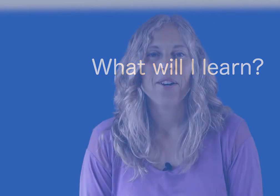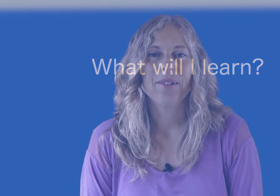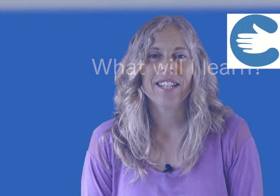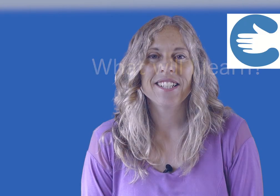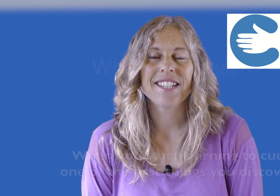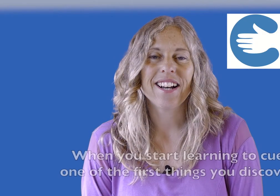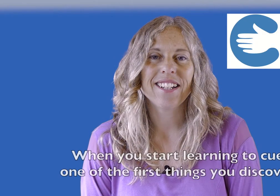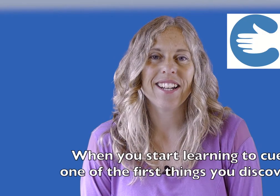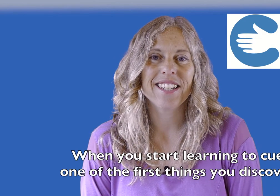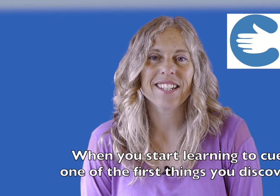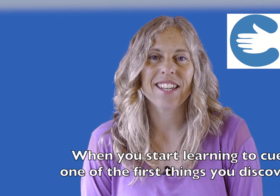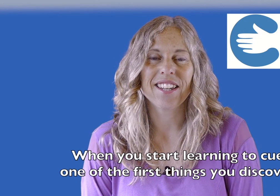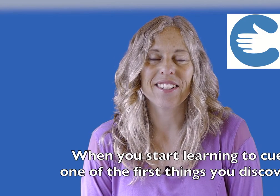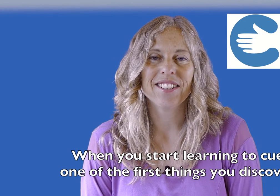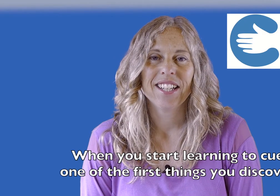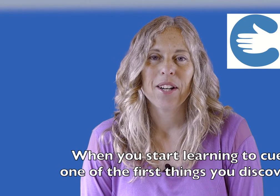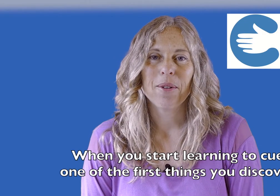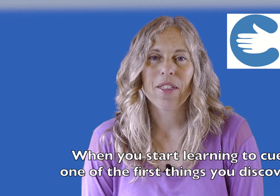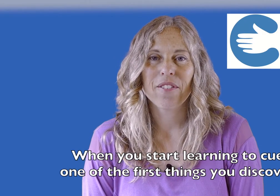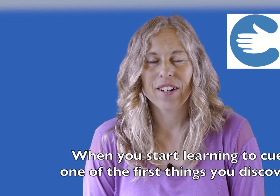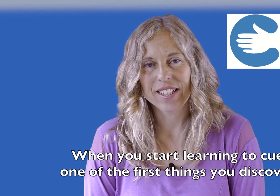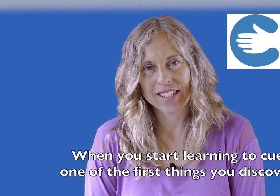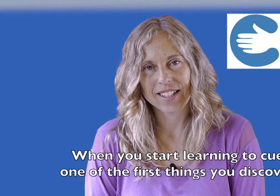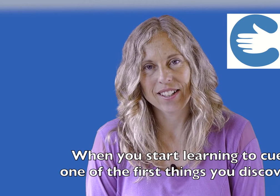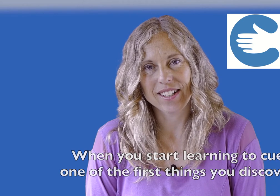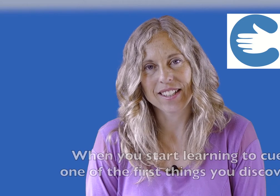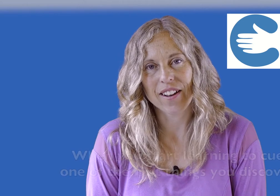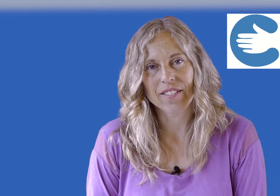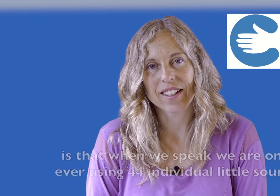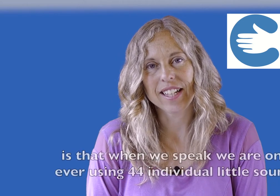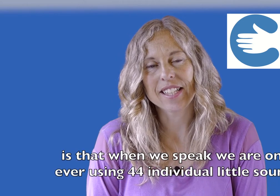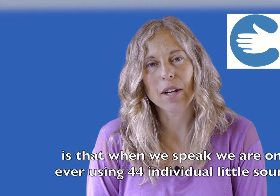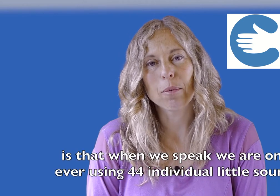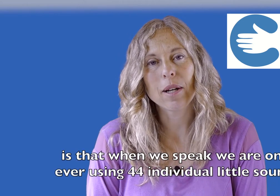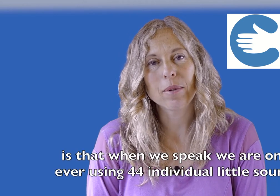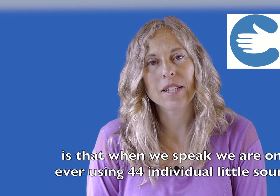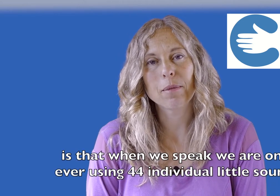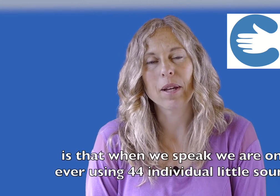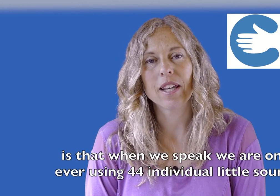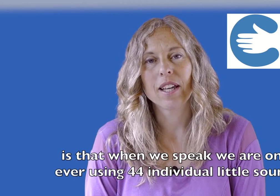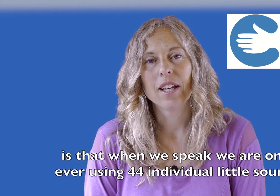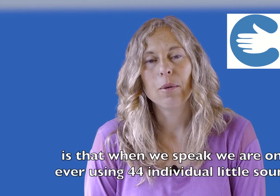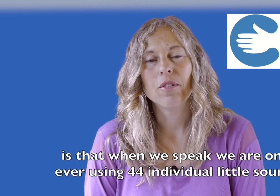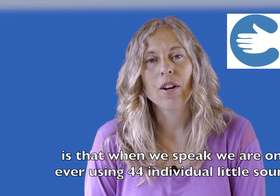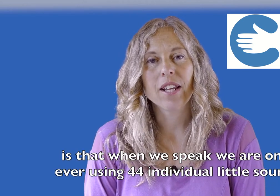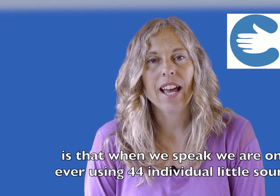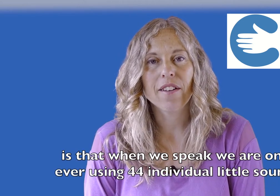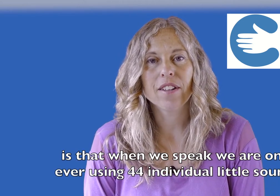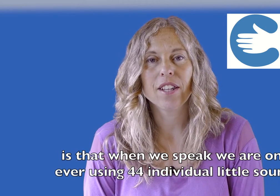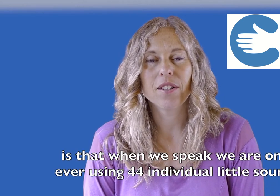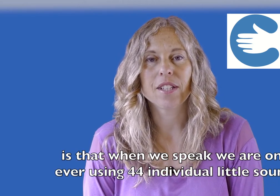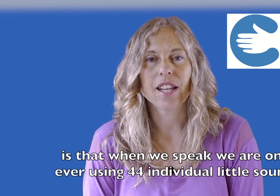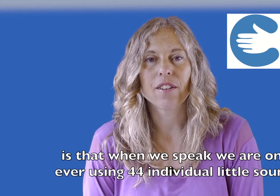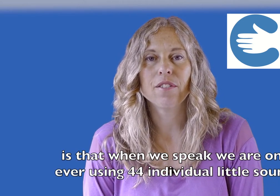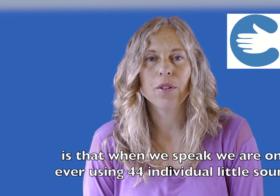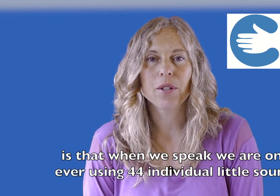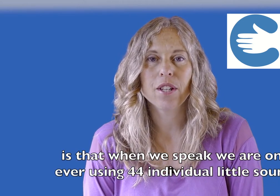When you start learning to cue, one of the first things you discover is that when we speak we're only ever using 44